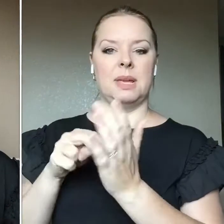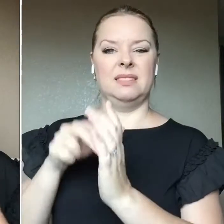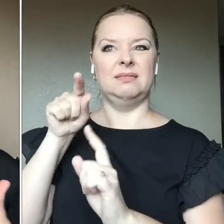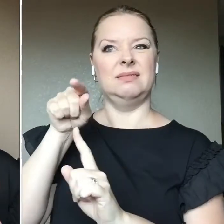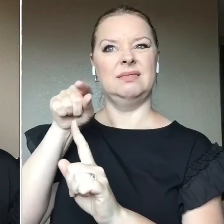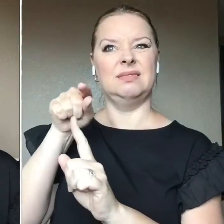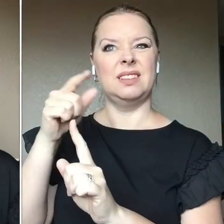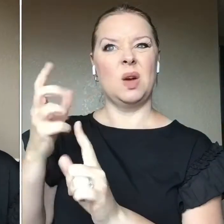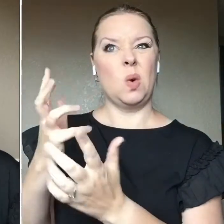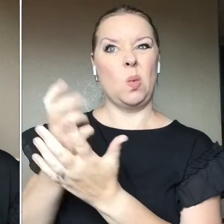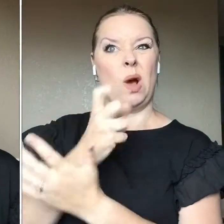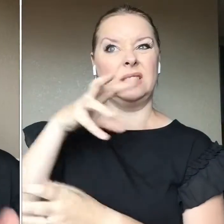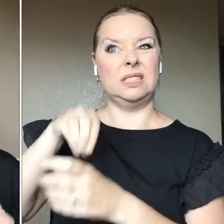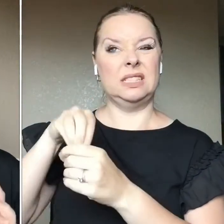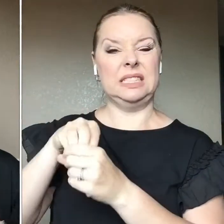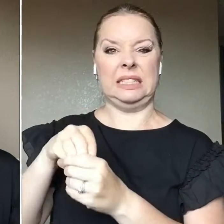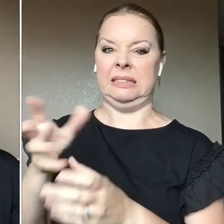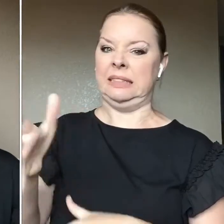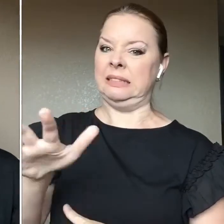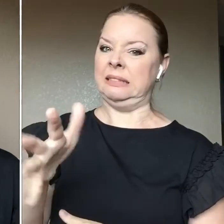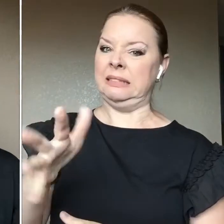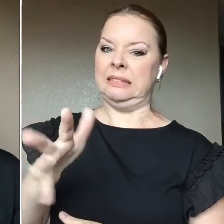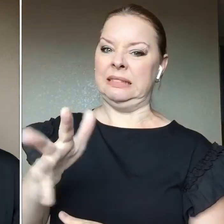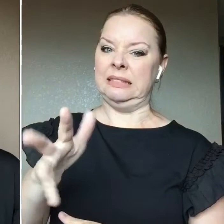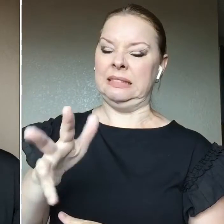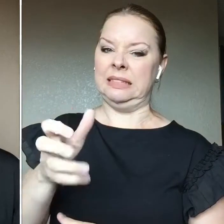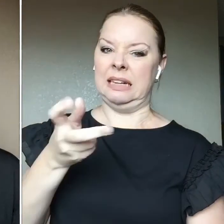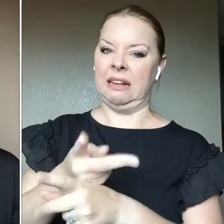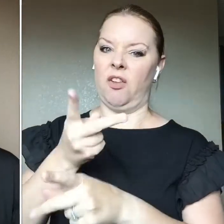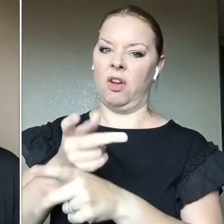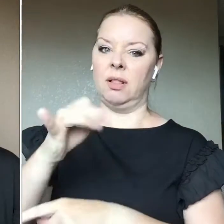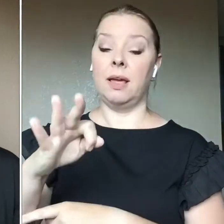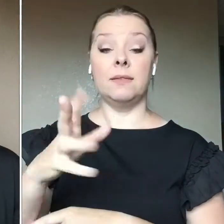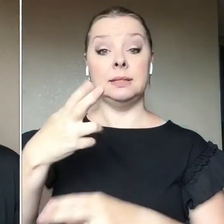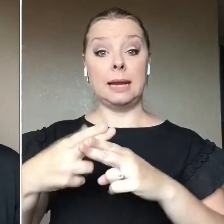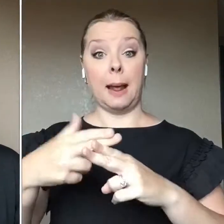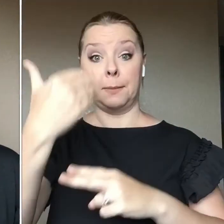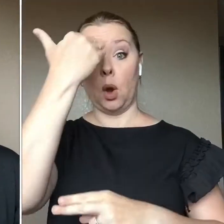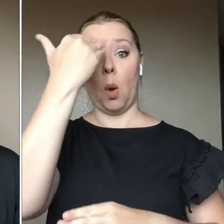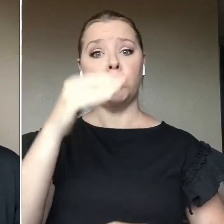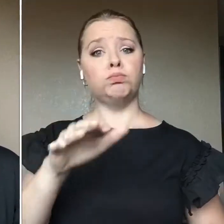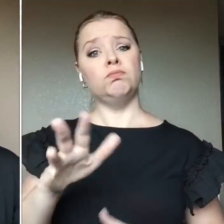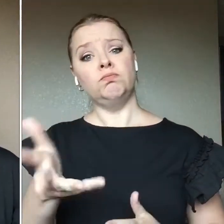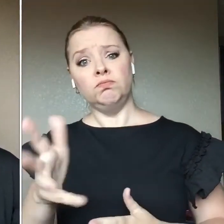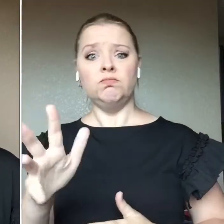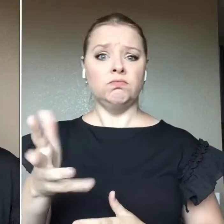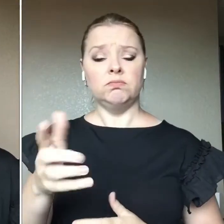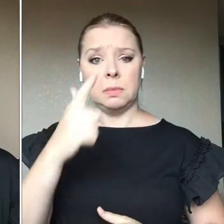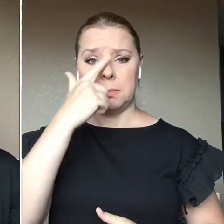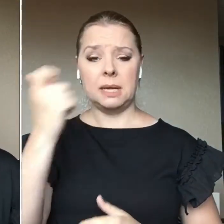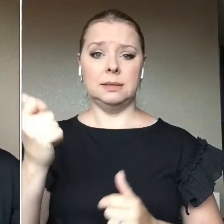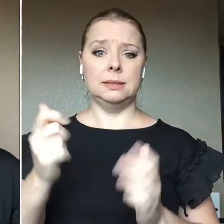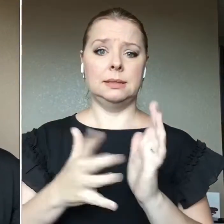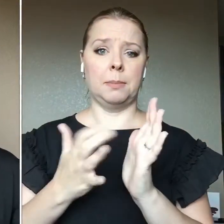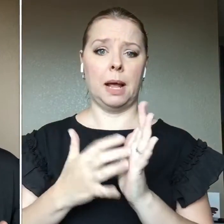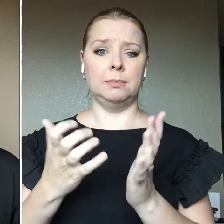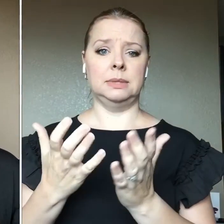you're getting in a product. So I'd be really careful with some of the makeup unless it's a name that, you know, um, cause sometimes I get various stuff. Um,